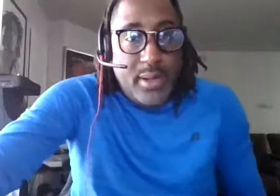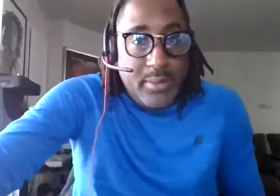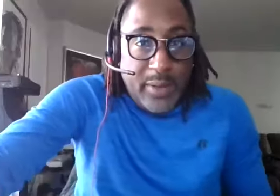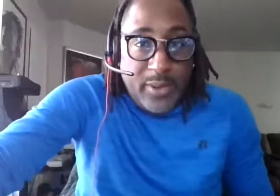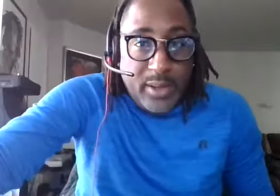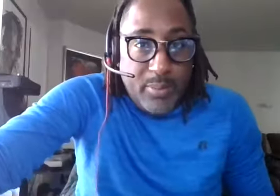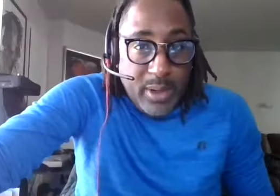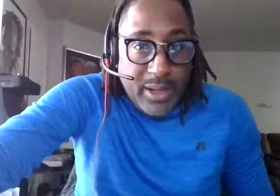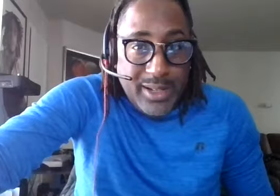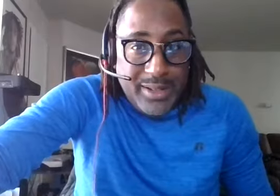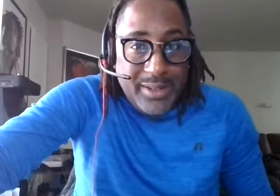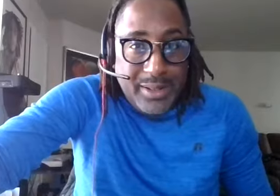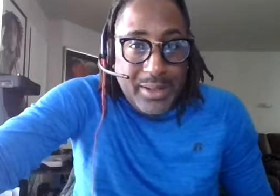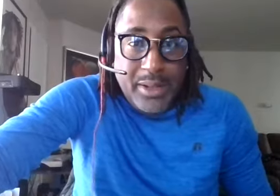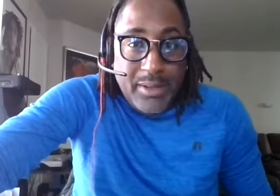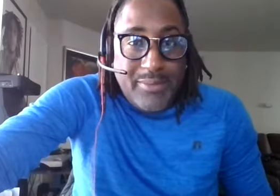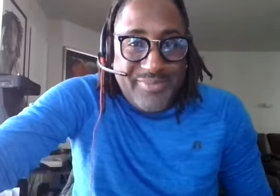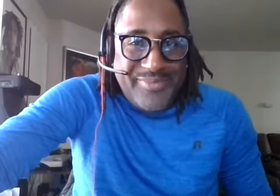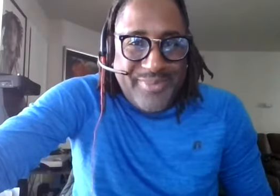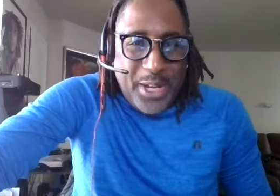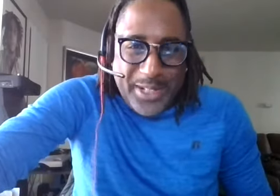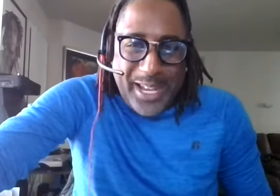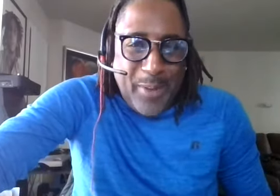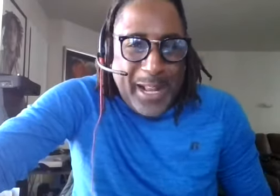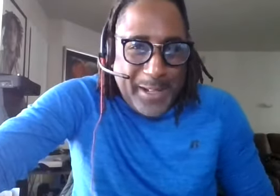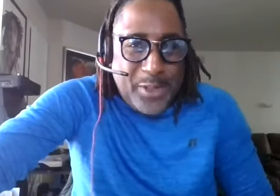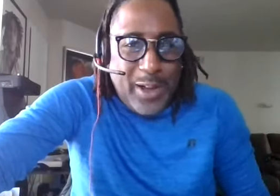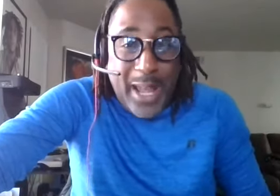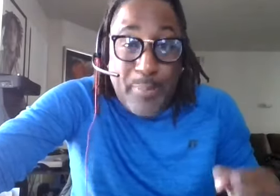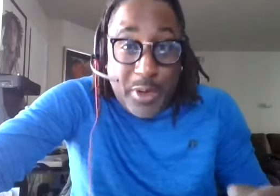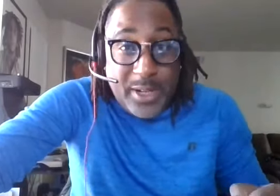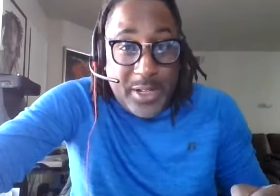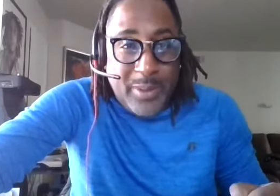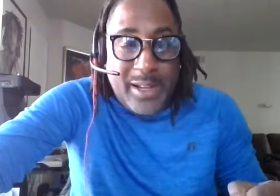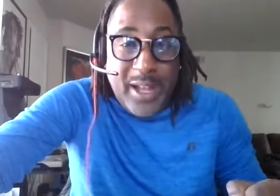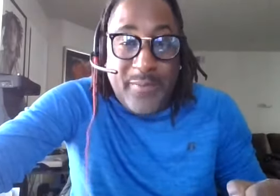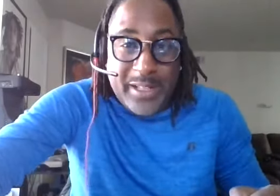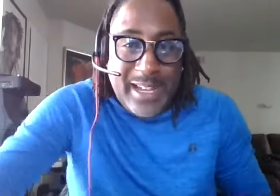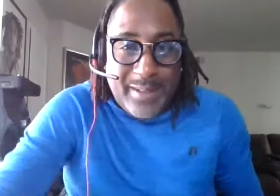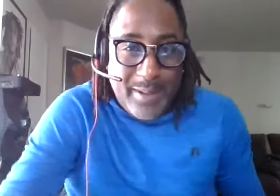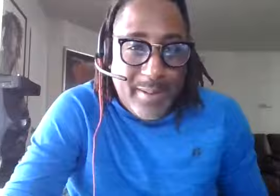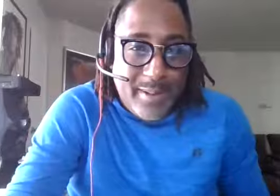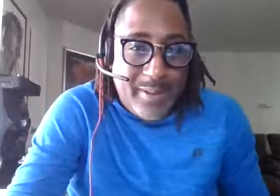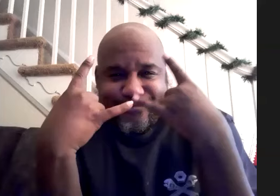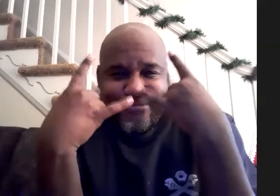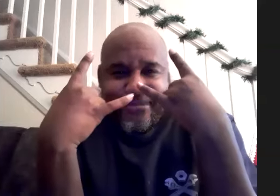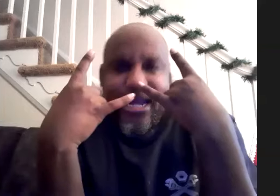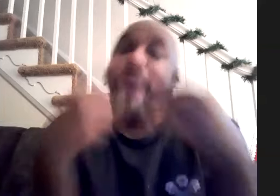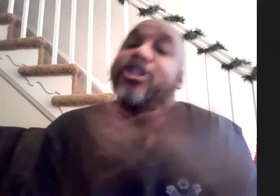dude i'm ready when you are okay man i'll hit you on man i appreciate you man you have a good day thank you i appreciate